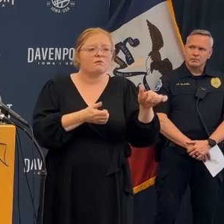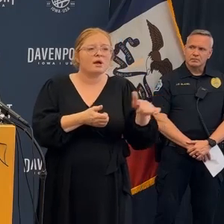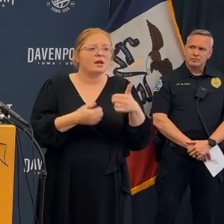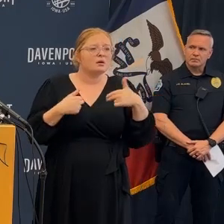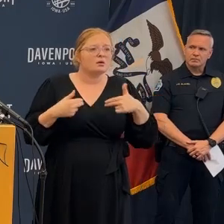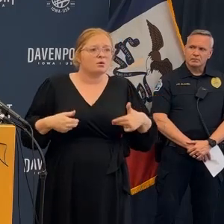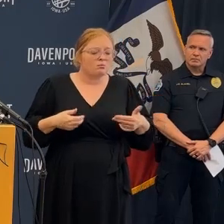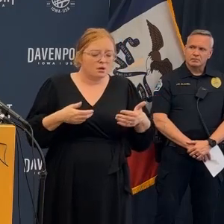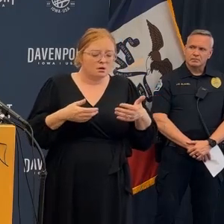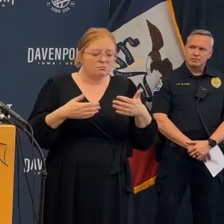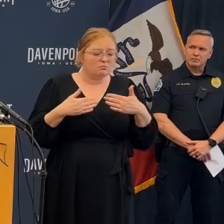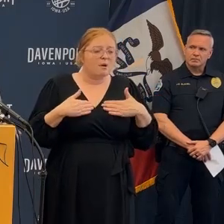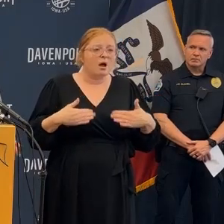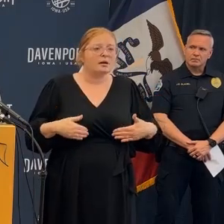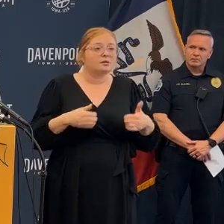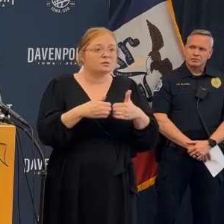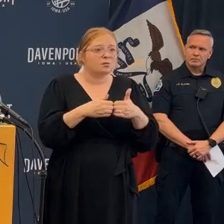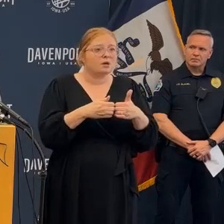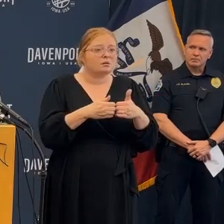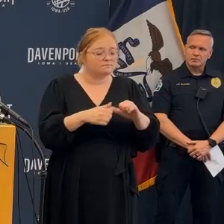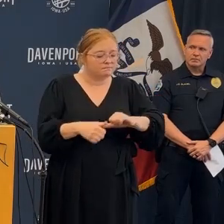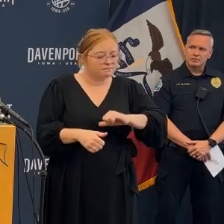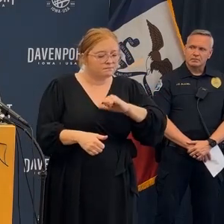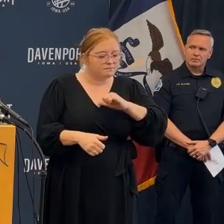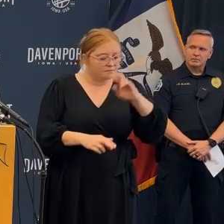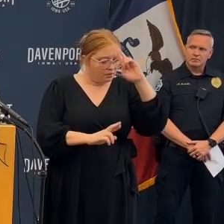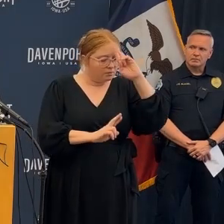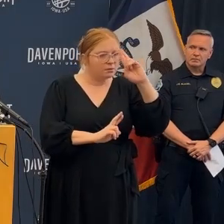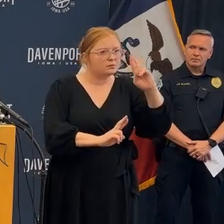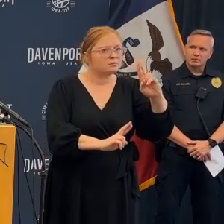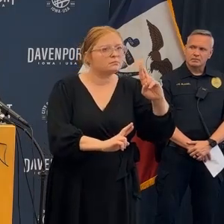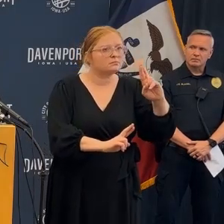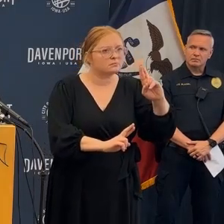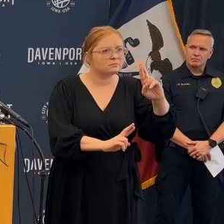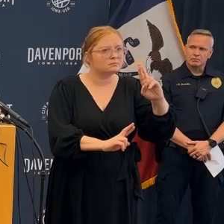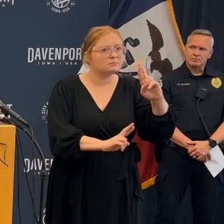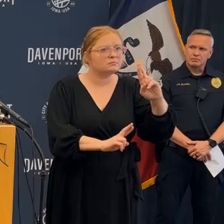respectfully remove any possible human remains with dignity.